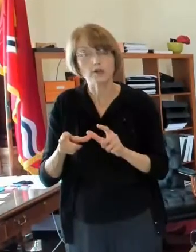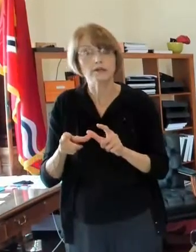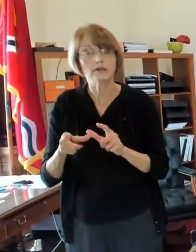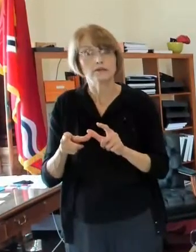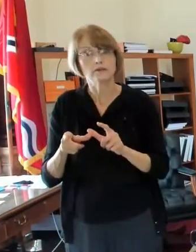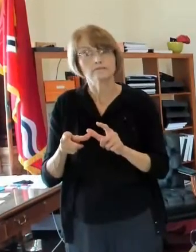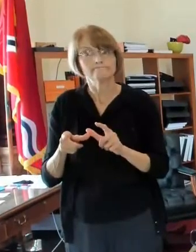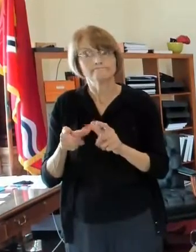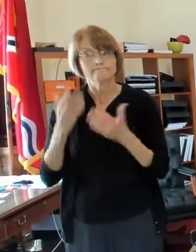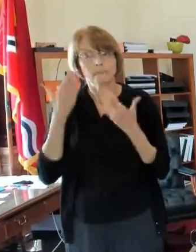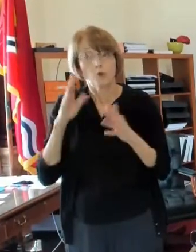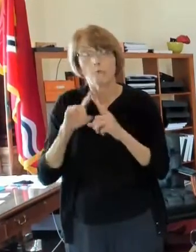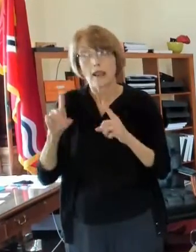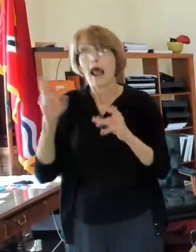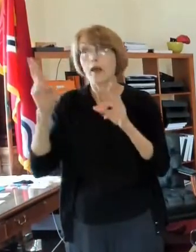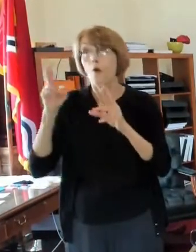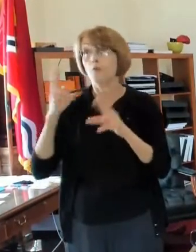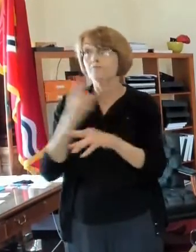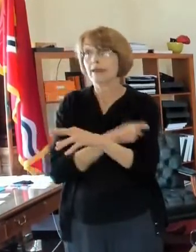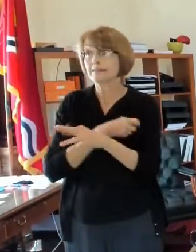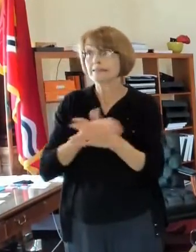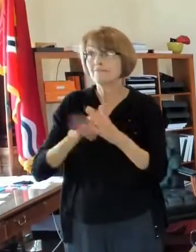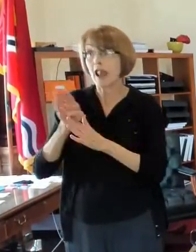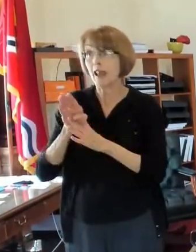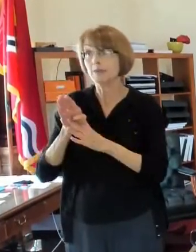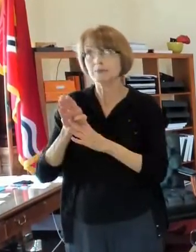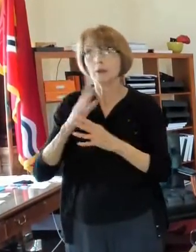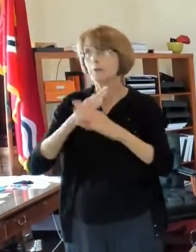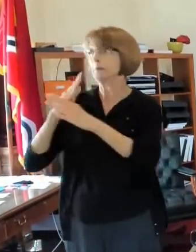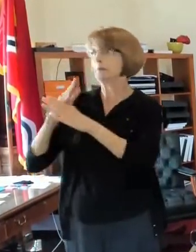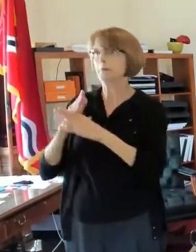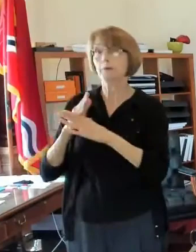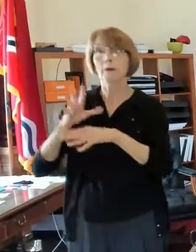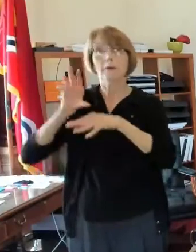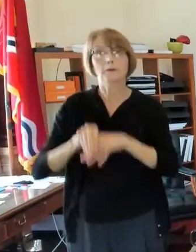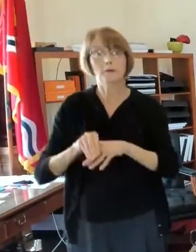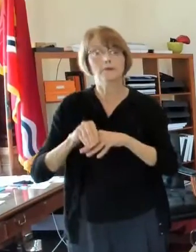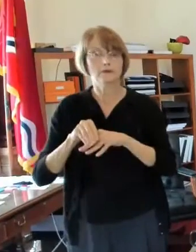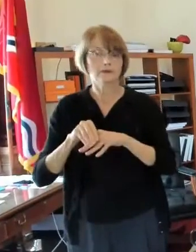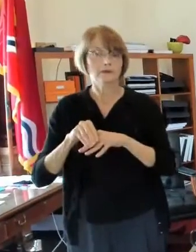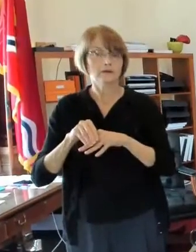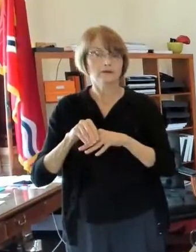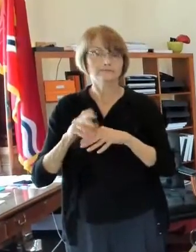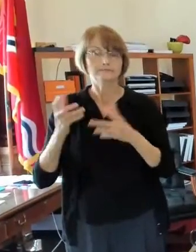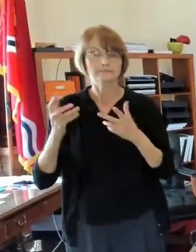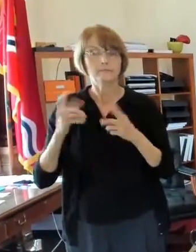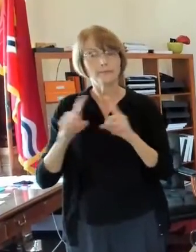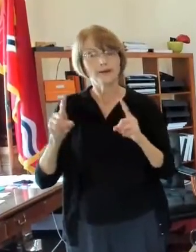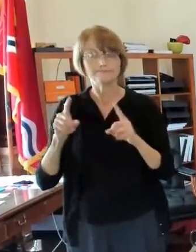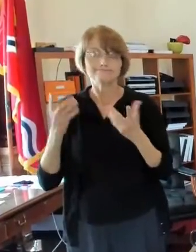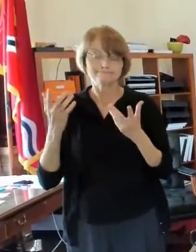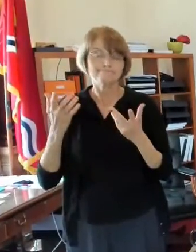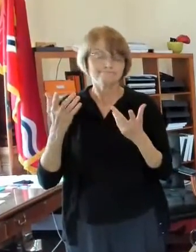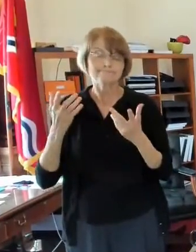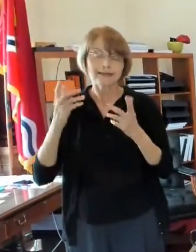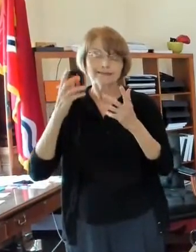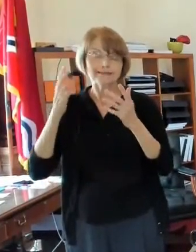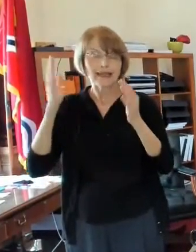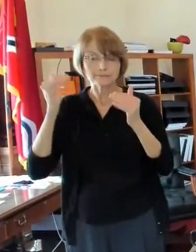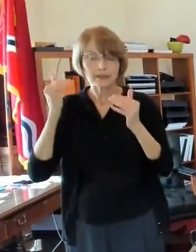get a vaccine and we can stop this but um you know expect to wear your masks for a good while